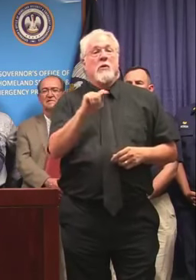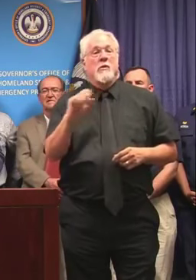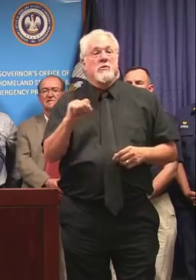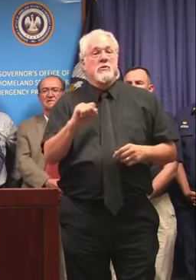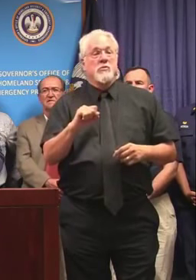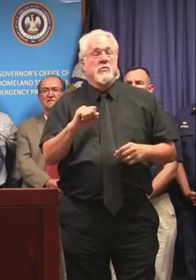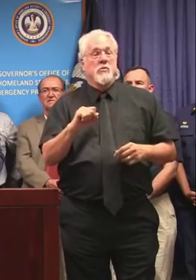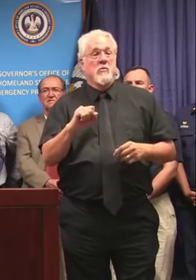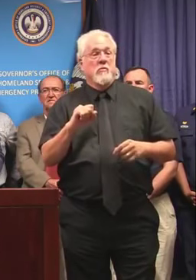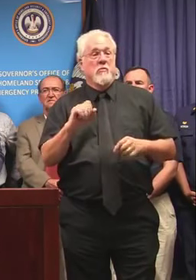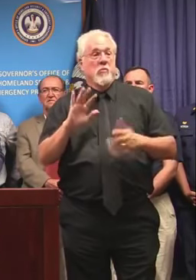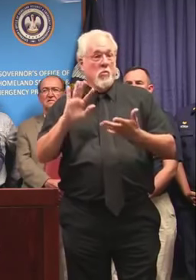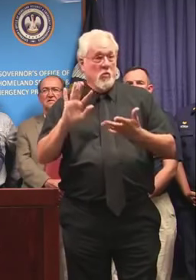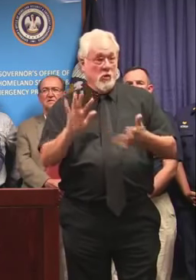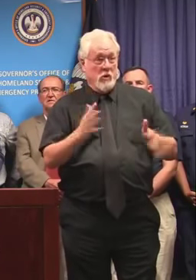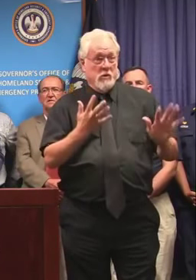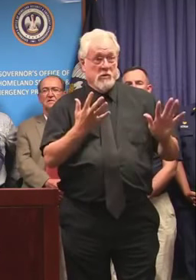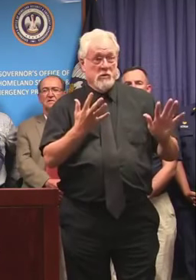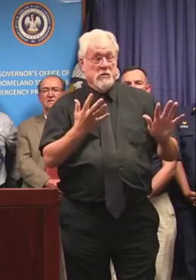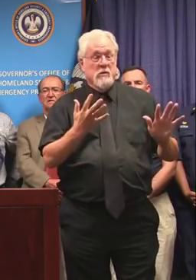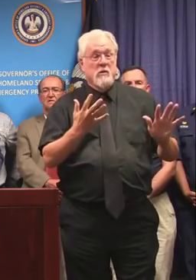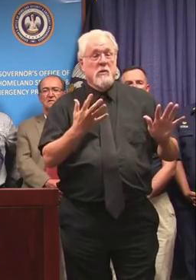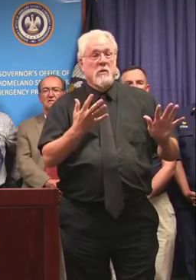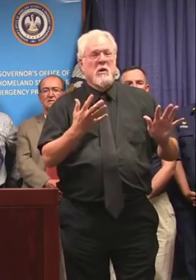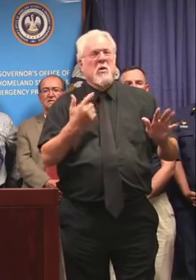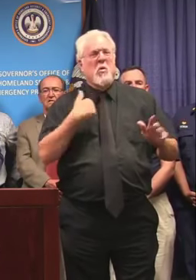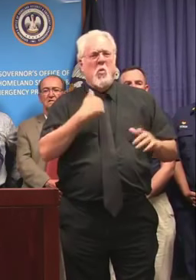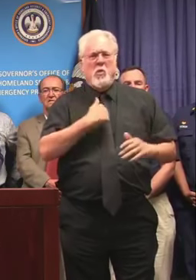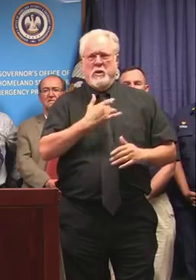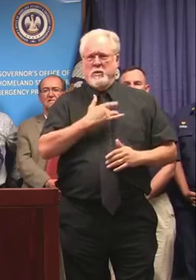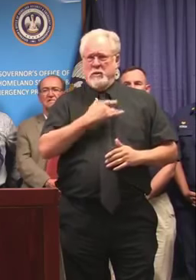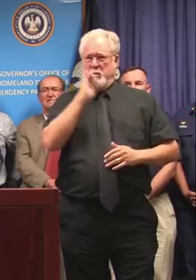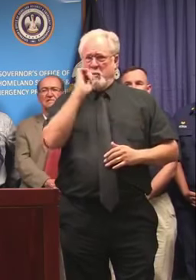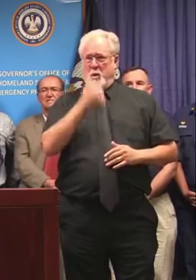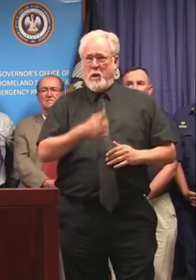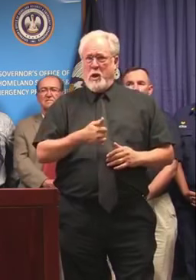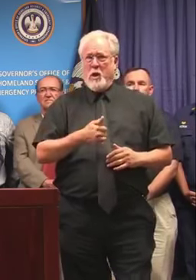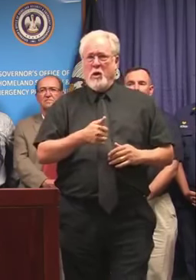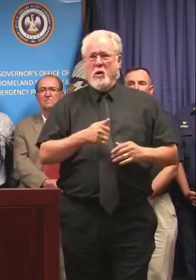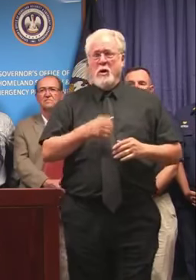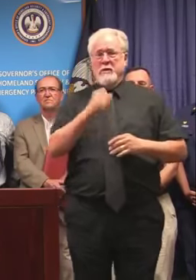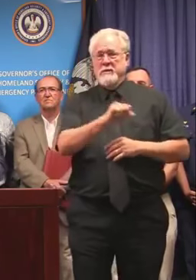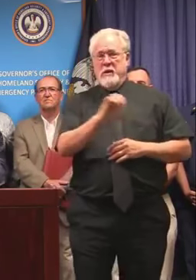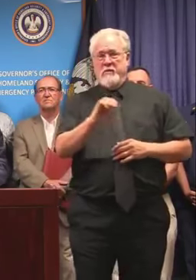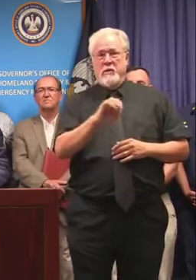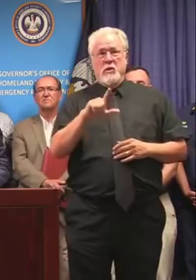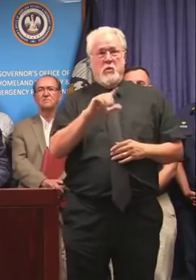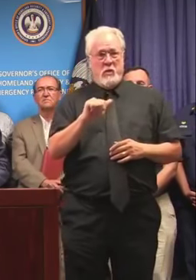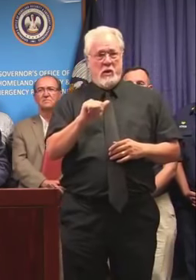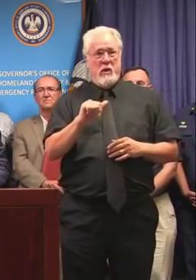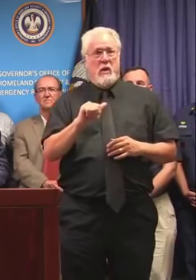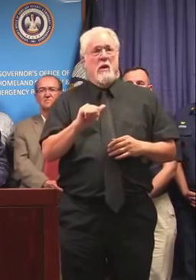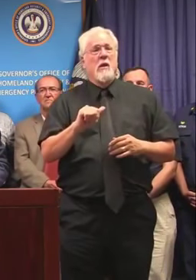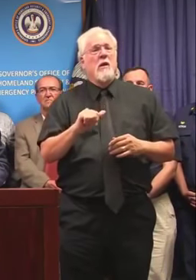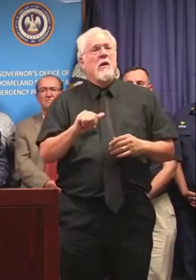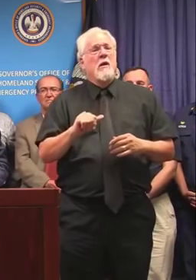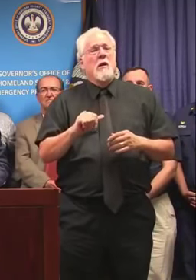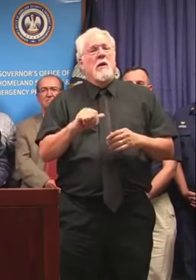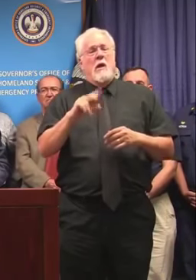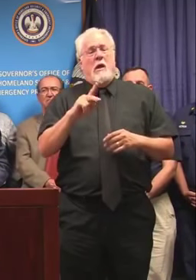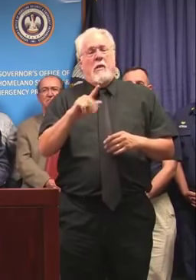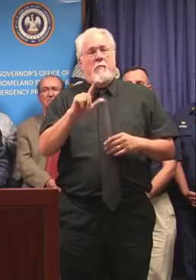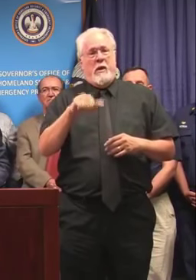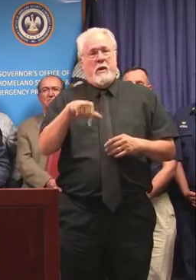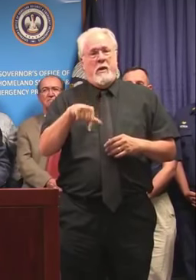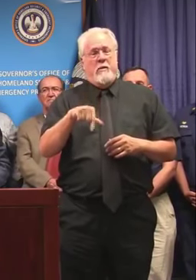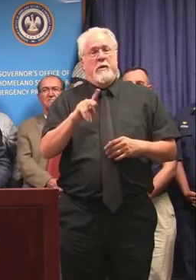force winds, we expect tomorrow in southeast Louisiana in the vicinity of Plaquemines